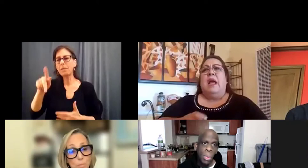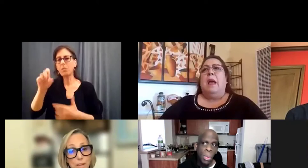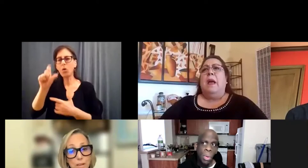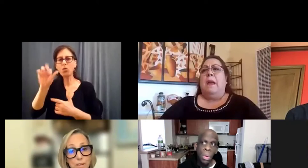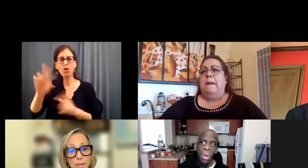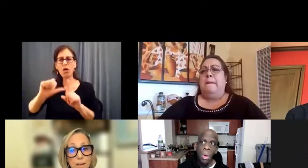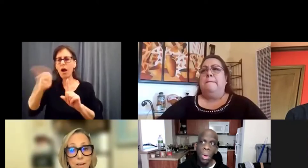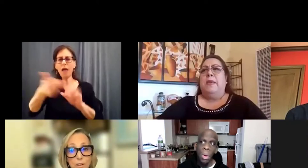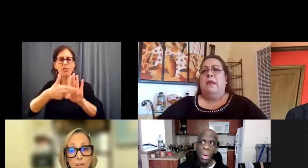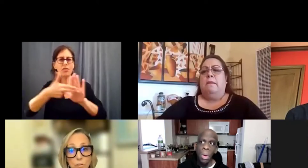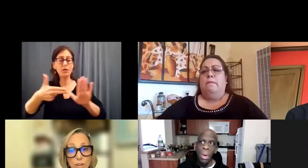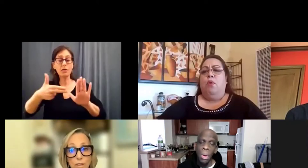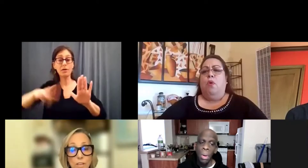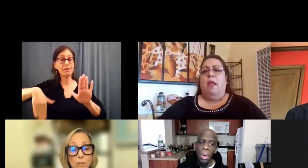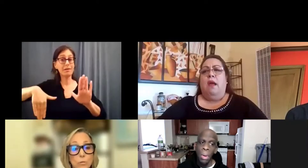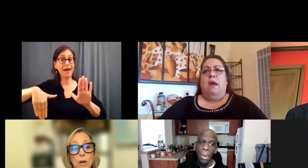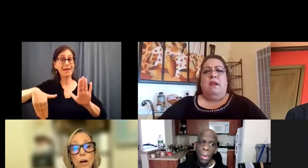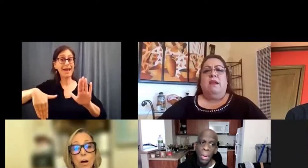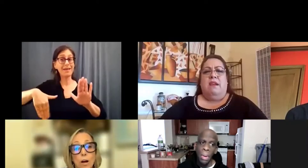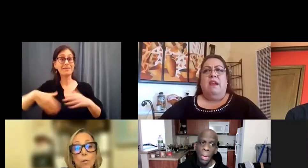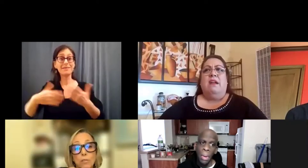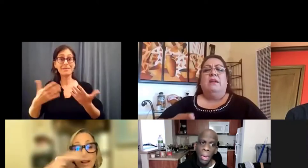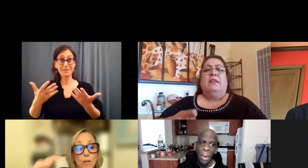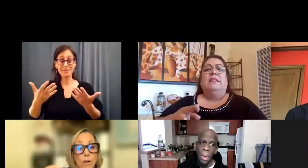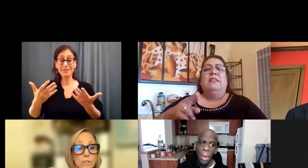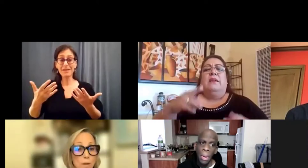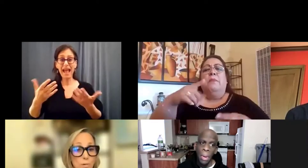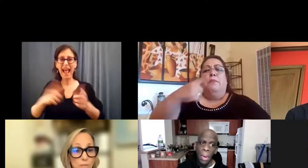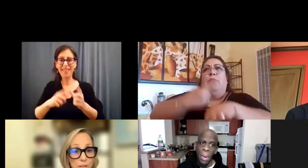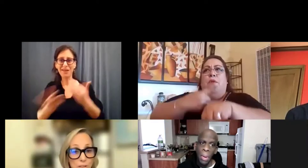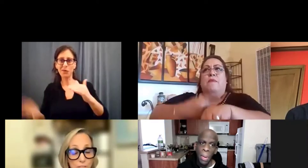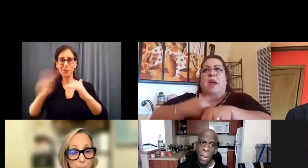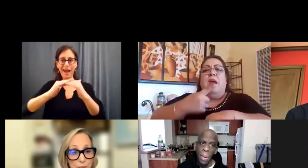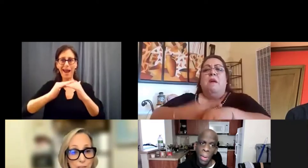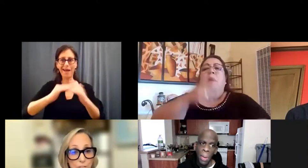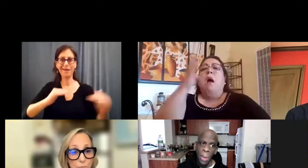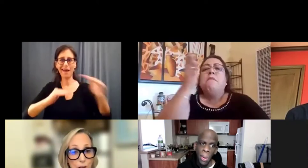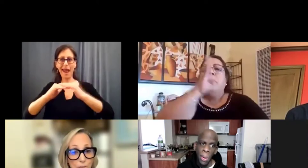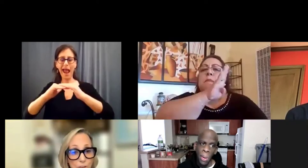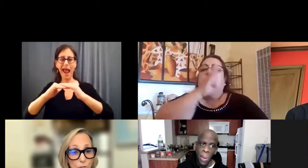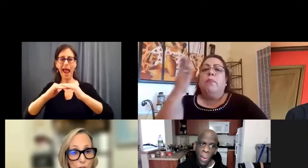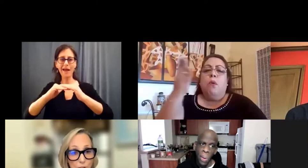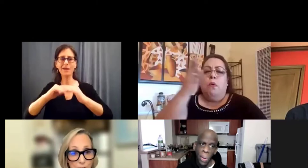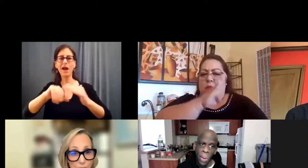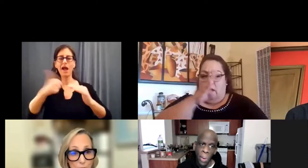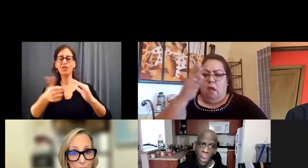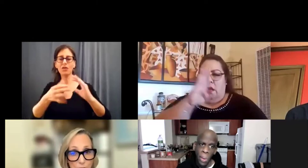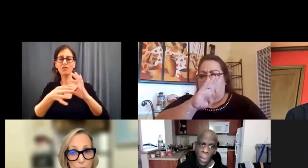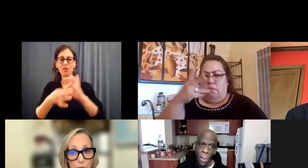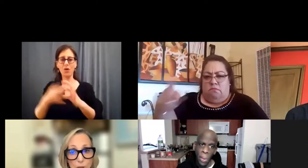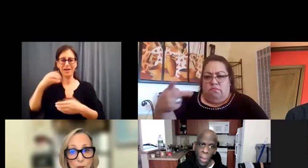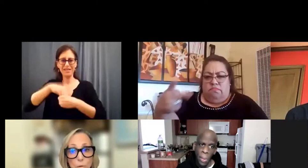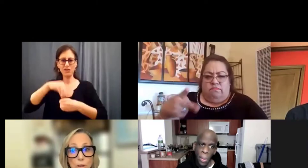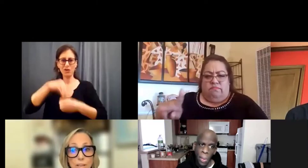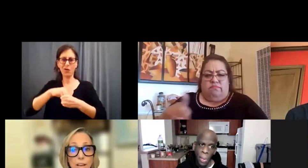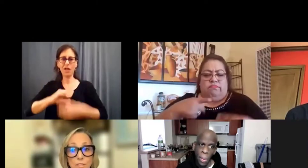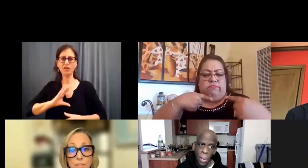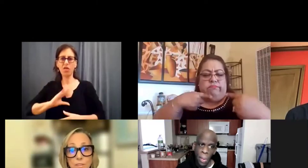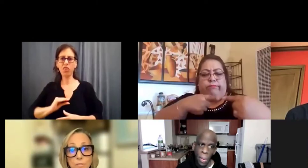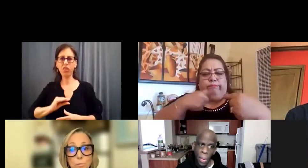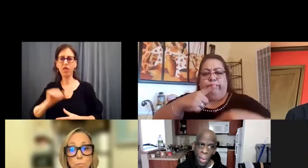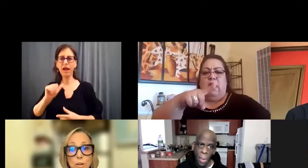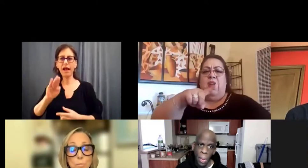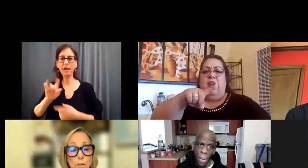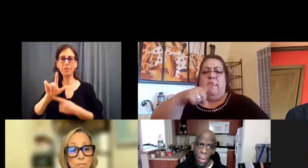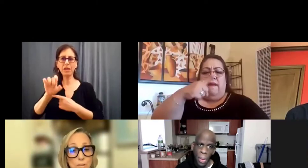hasn't been diagnosed, and then you layer on top of it, the piece around internalized ableism, we get